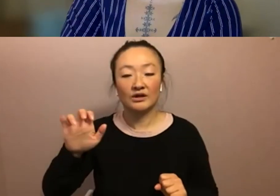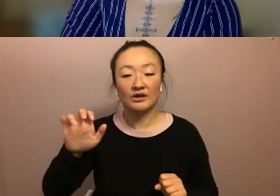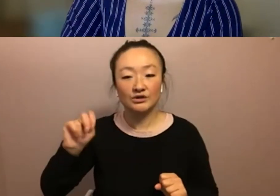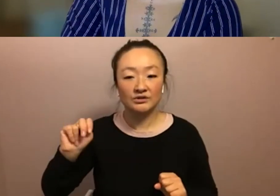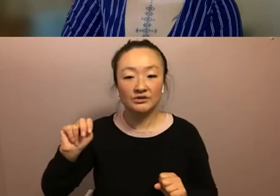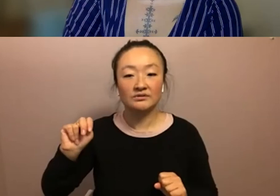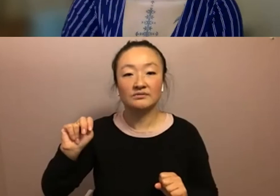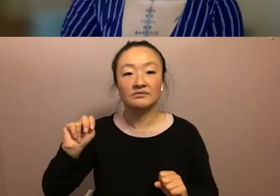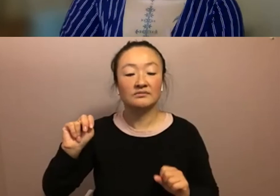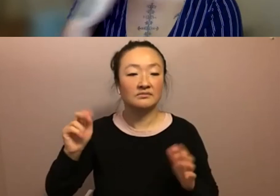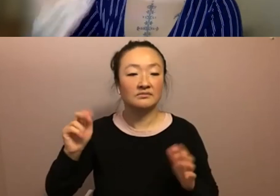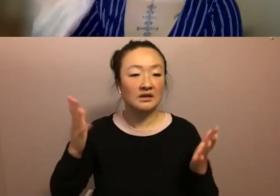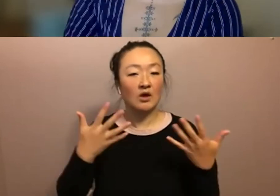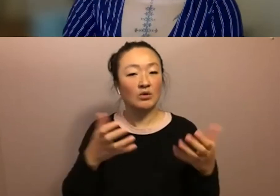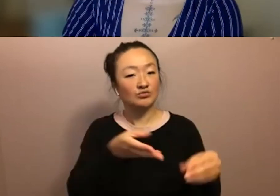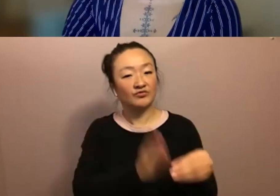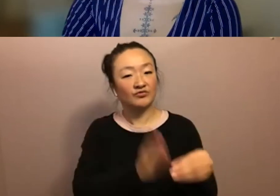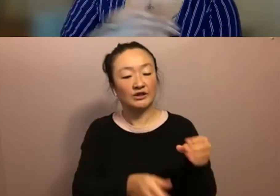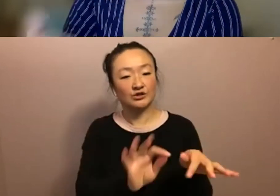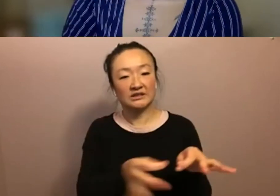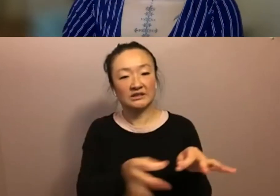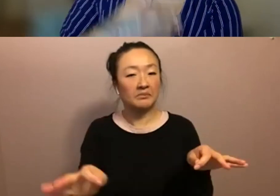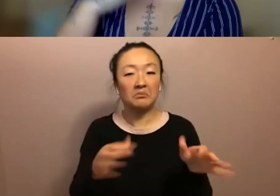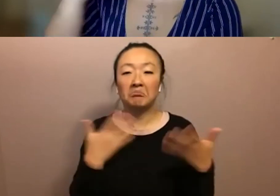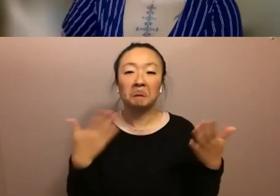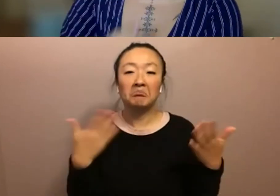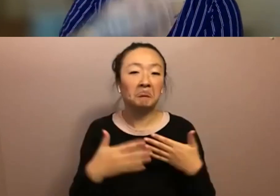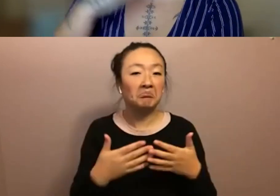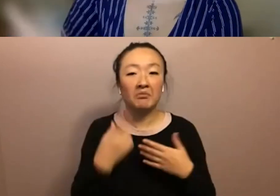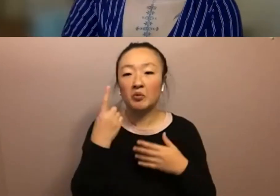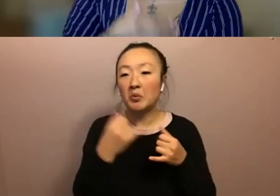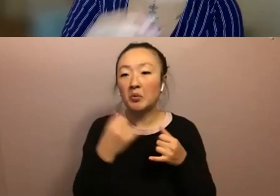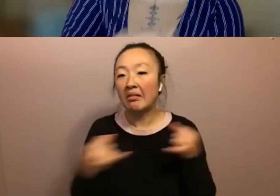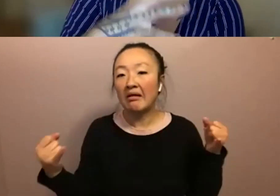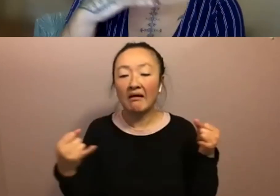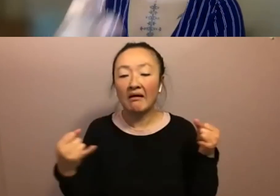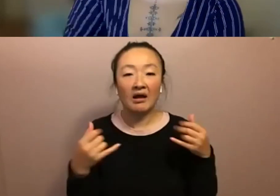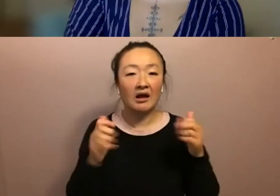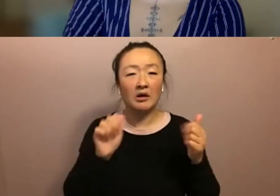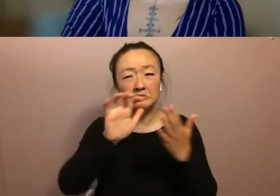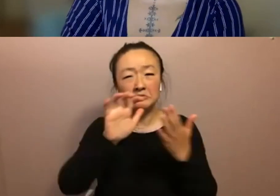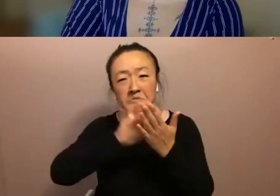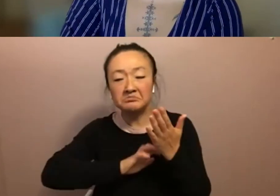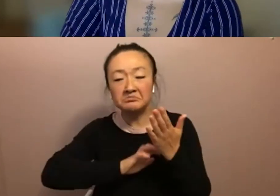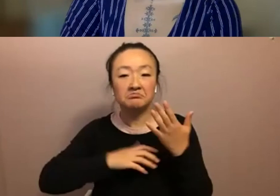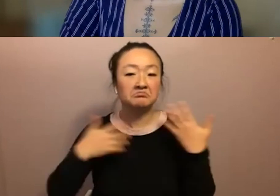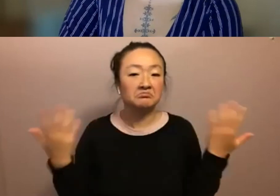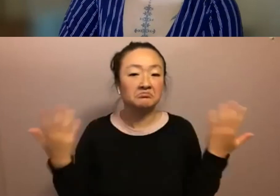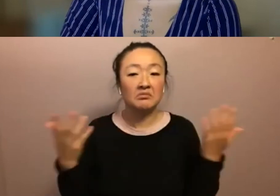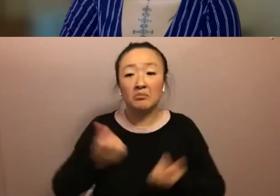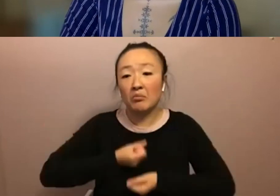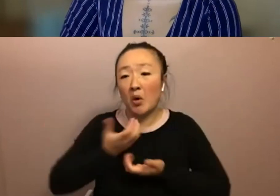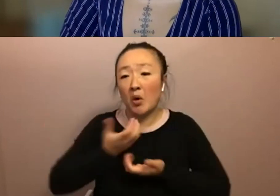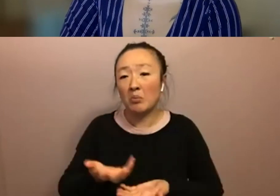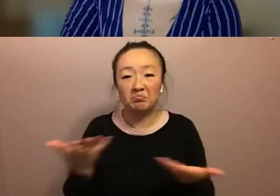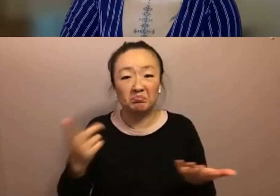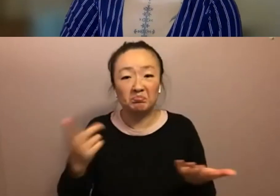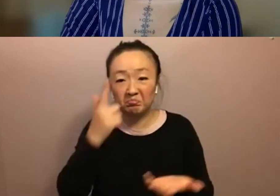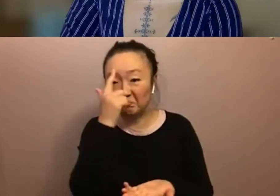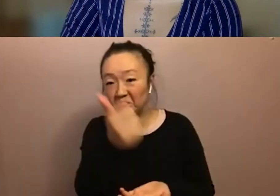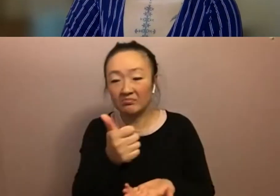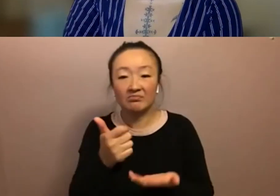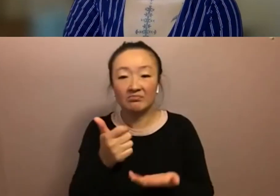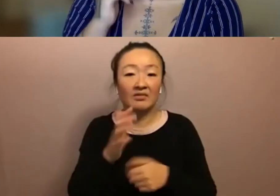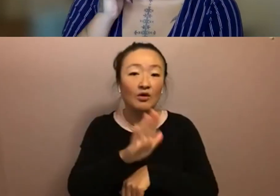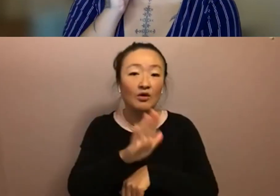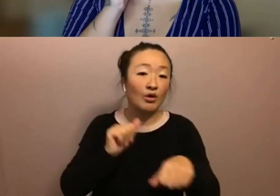you to finish the statement however way you want it could be one line it could be numerous lines it could be it could be a poem it could be a